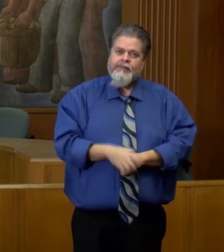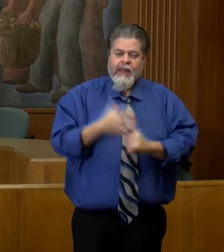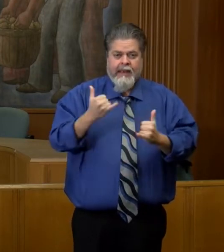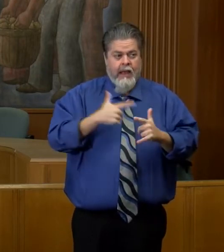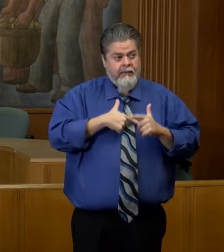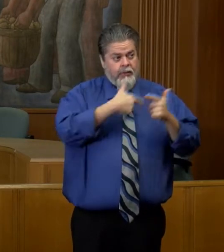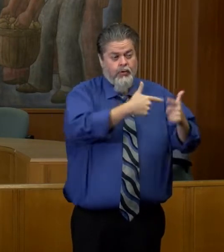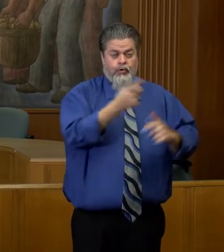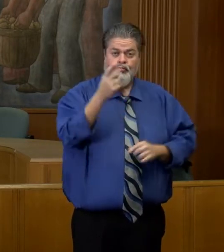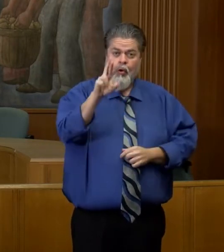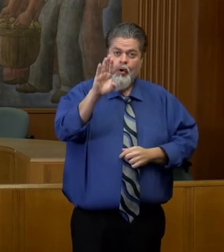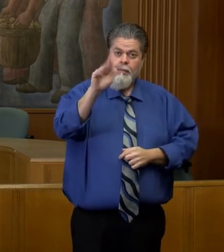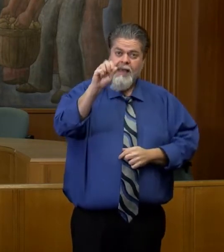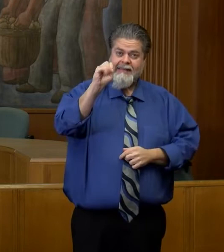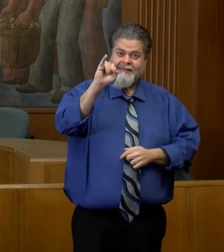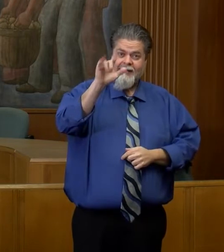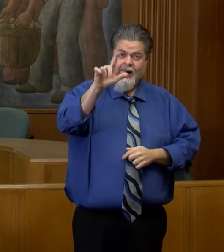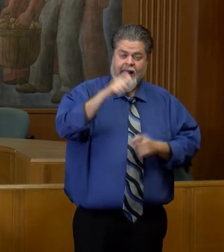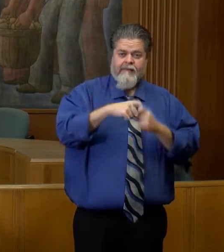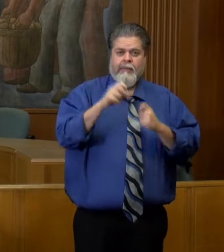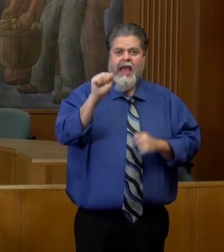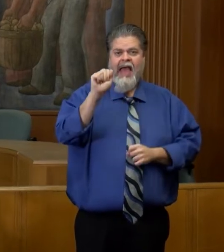going to turn it over to Dr. Basil with Avera.